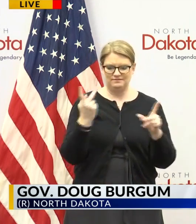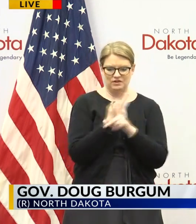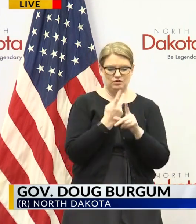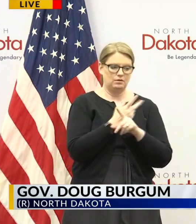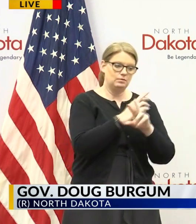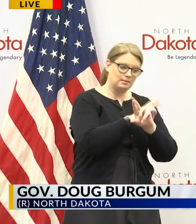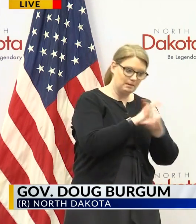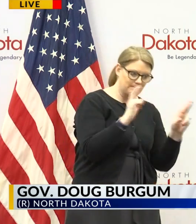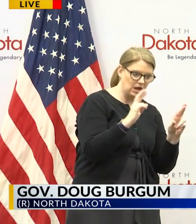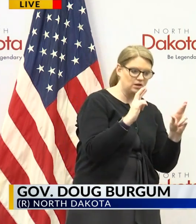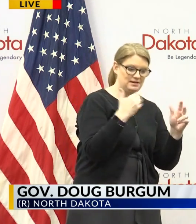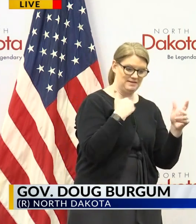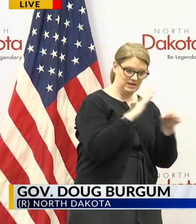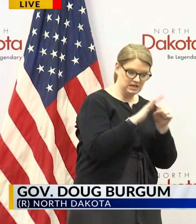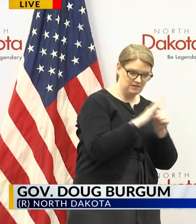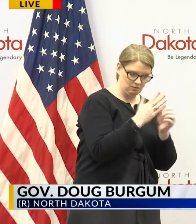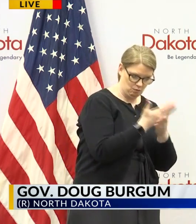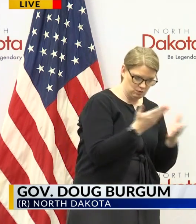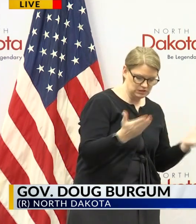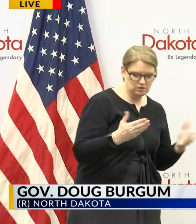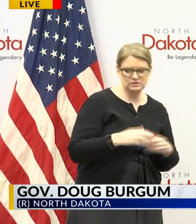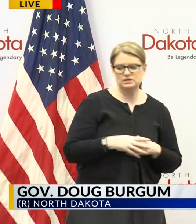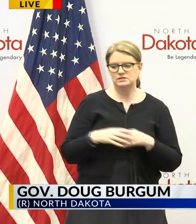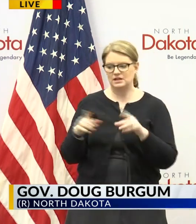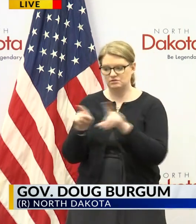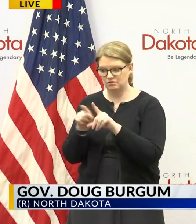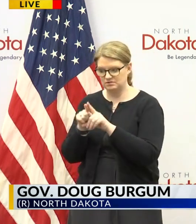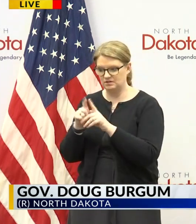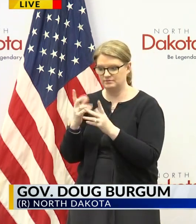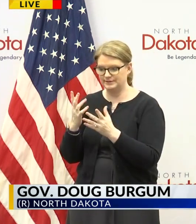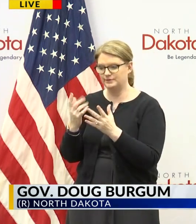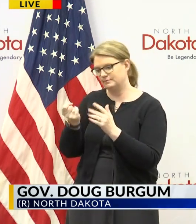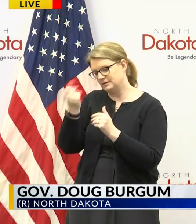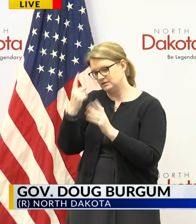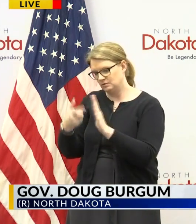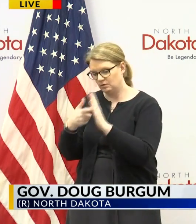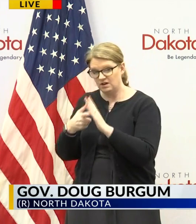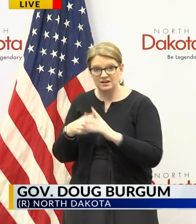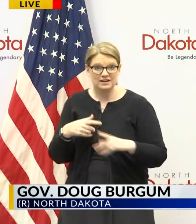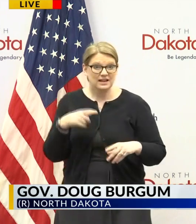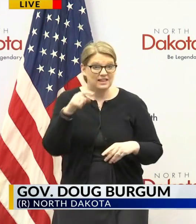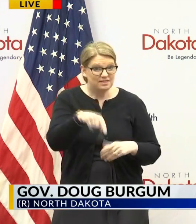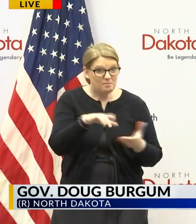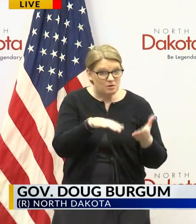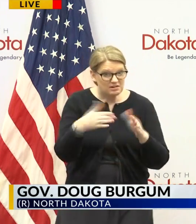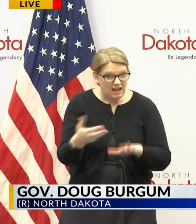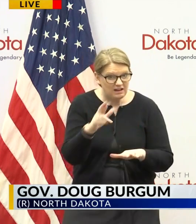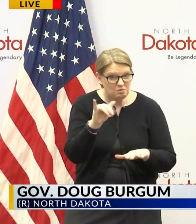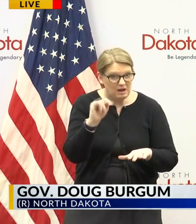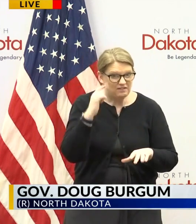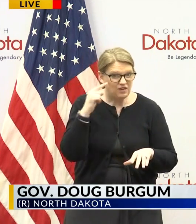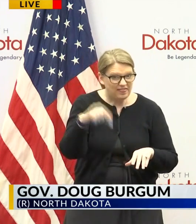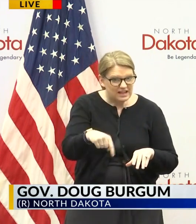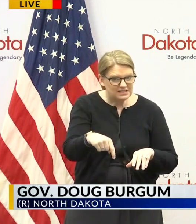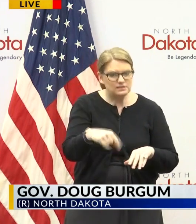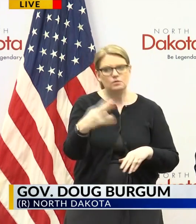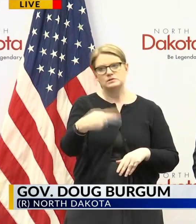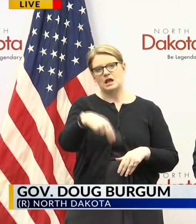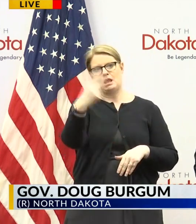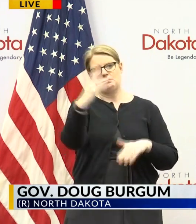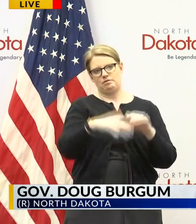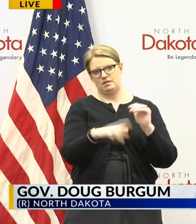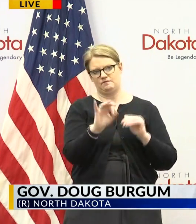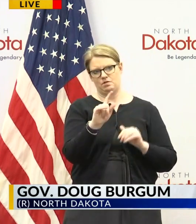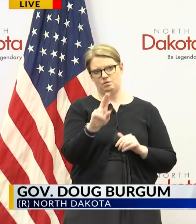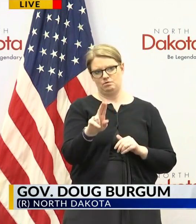is has a a higher than the flu mortality rate for elderly and those that are